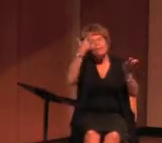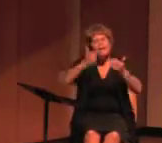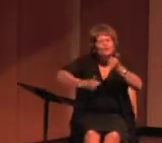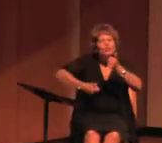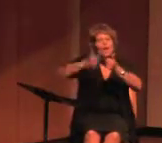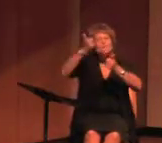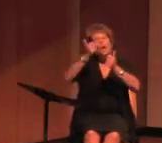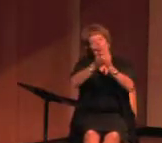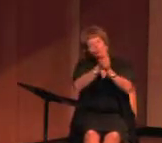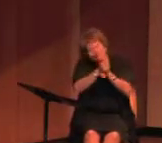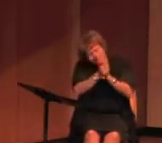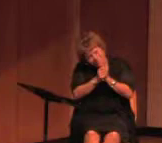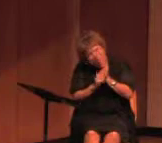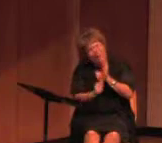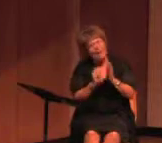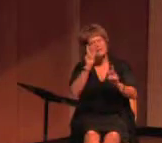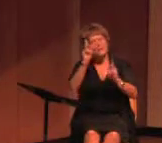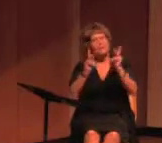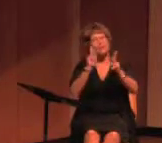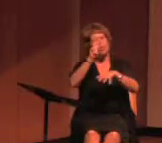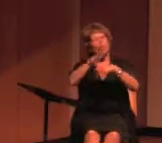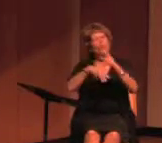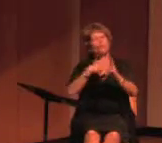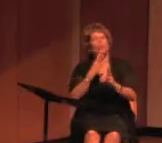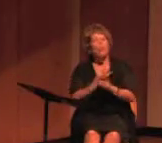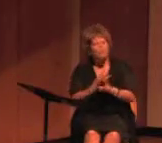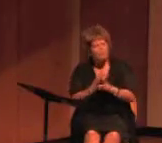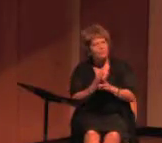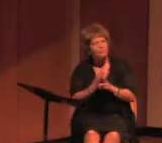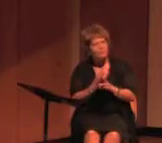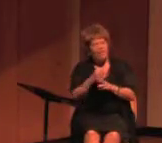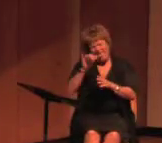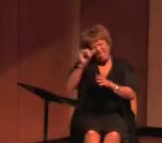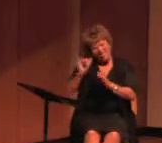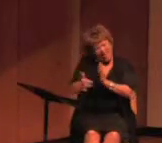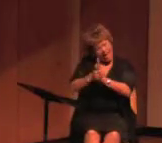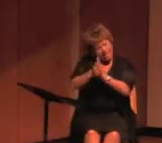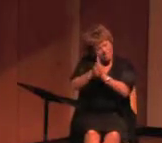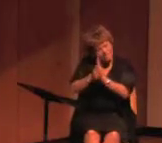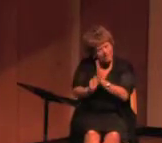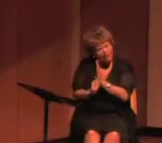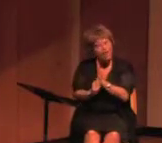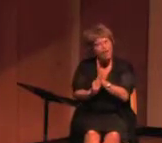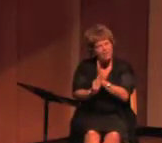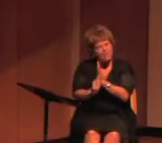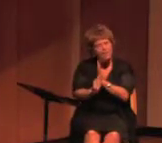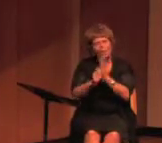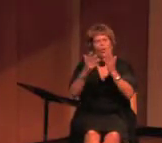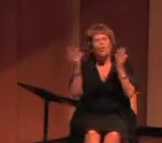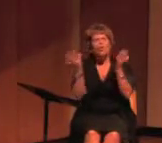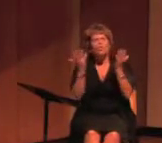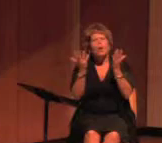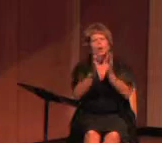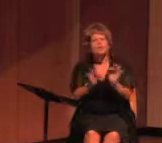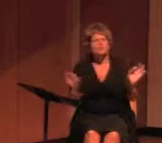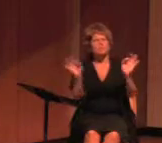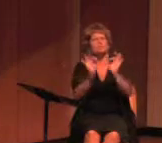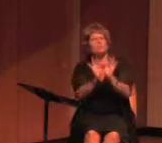most talented people in the world. And that talent is what you start with.